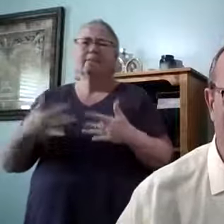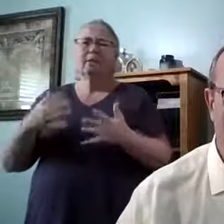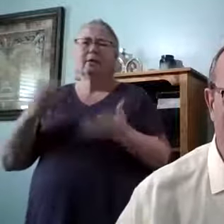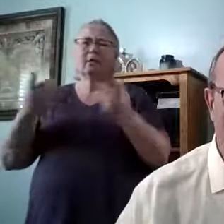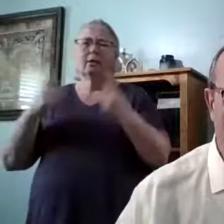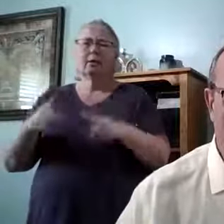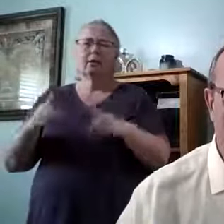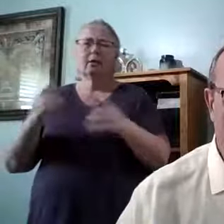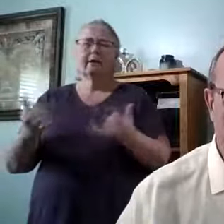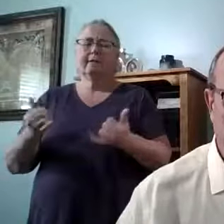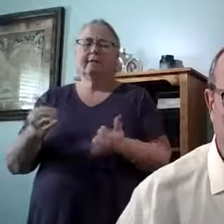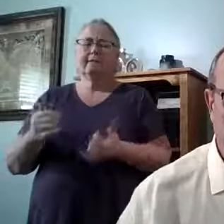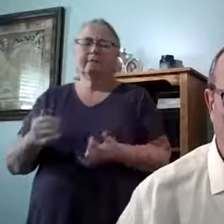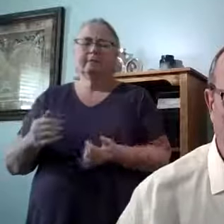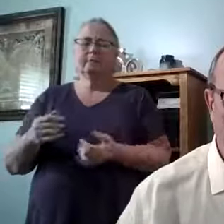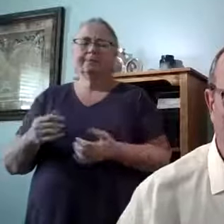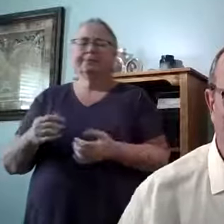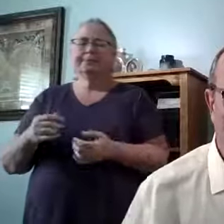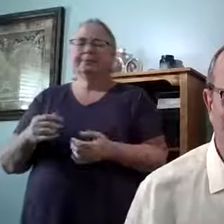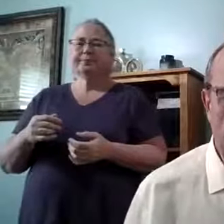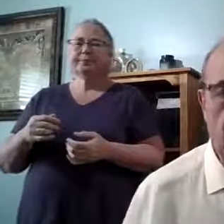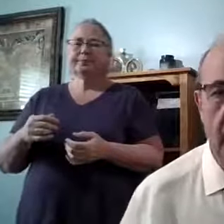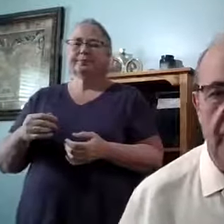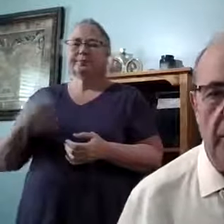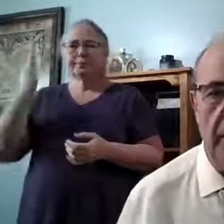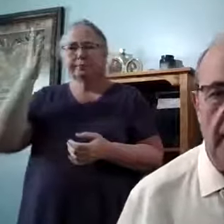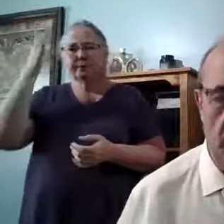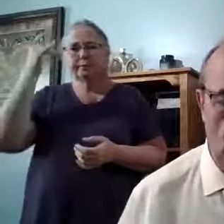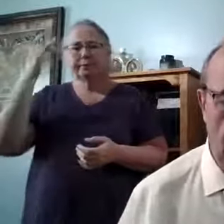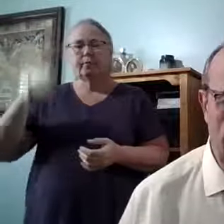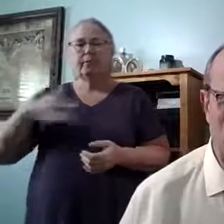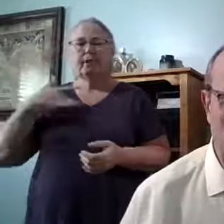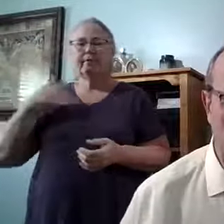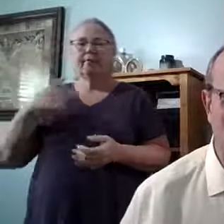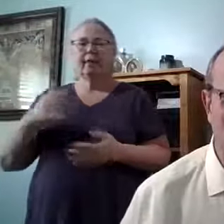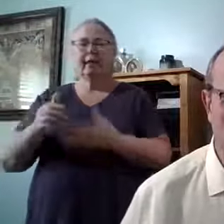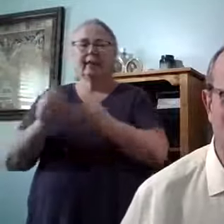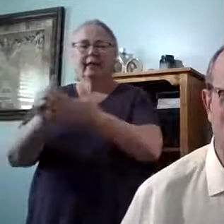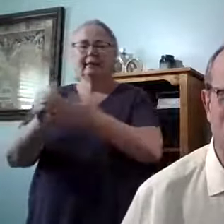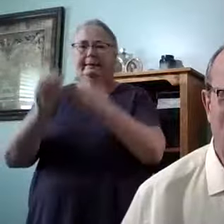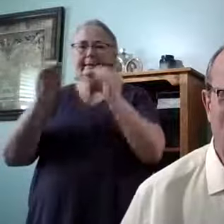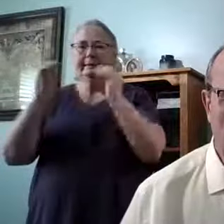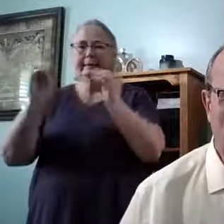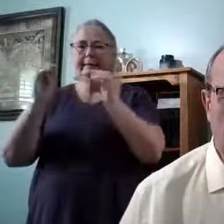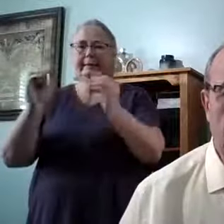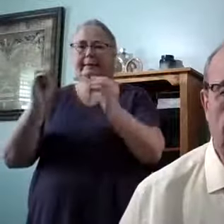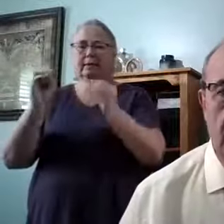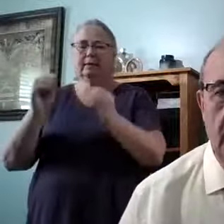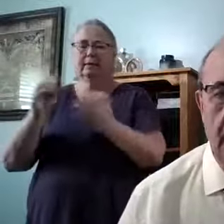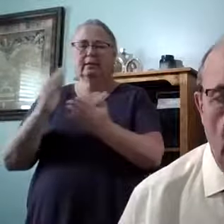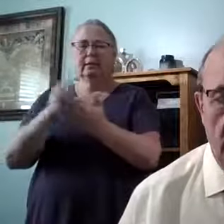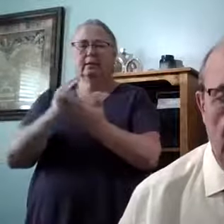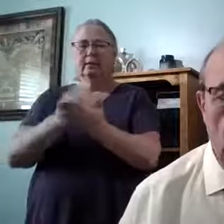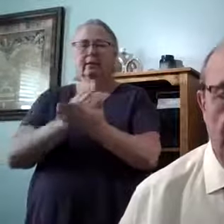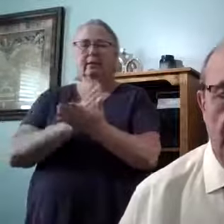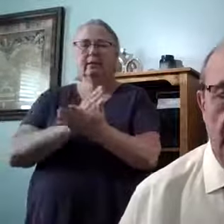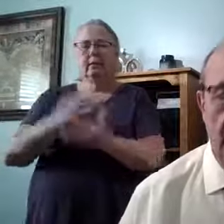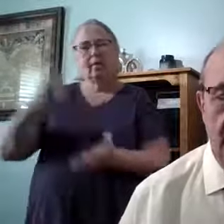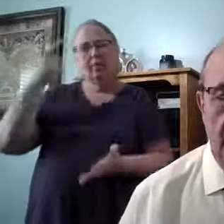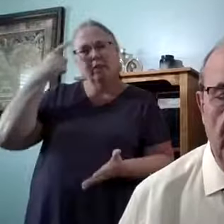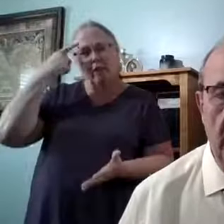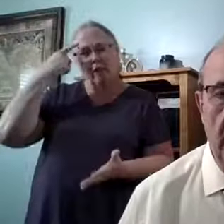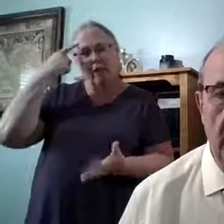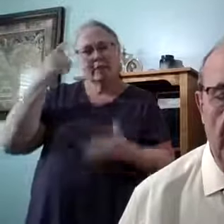now. And that's why I feel led to the Lord to teach this lesson. You see, the thoughts that we